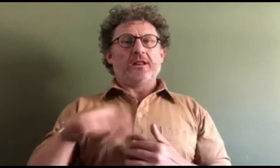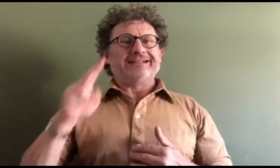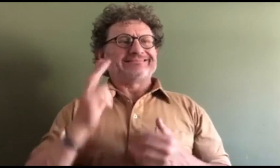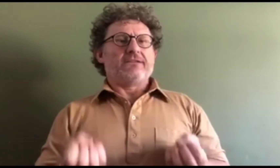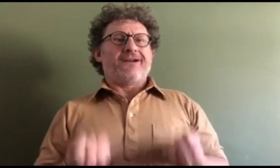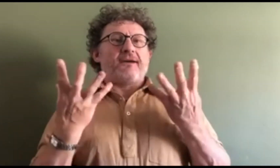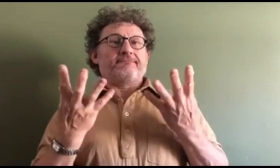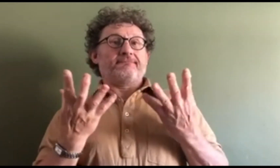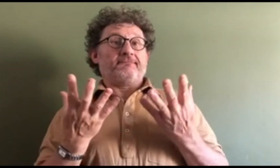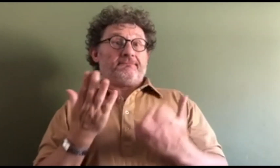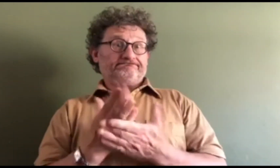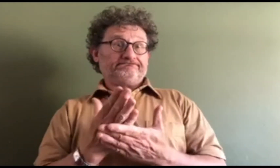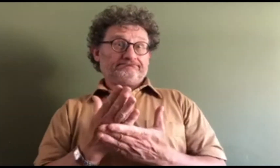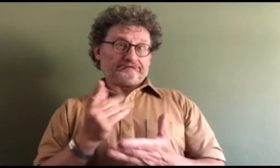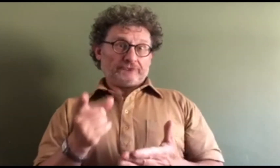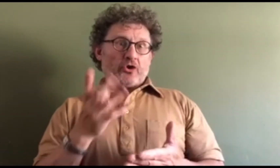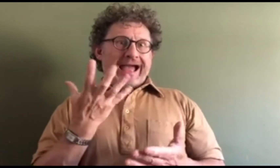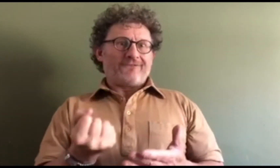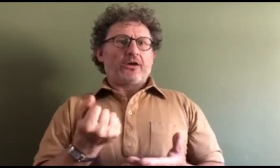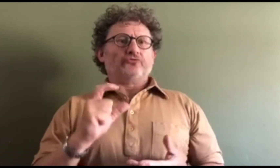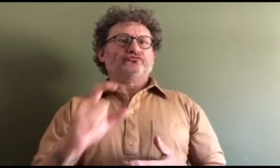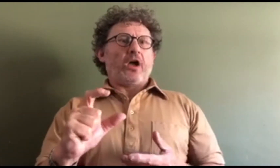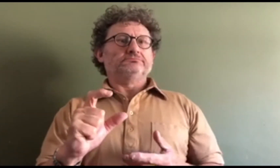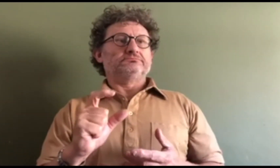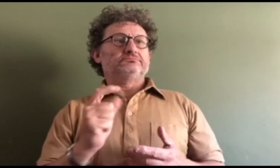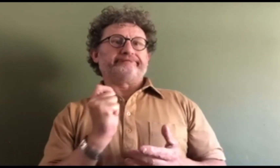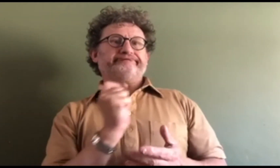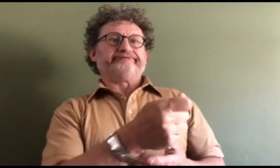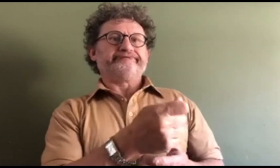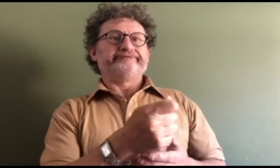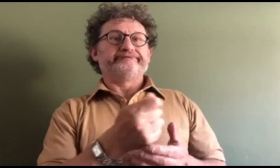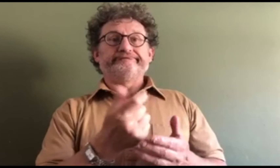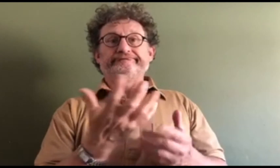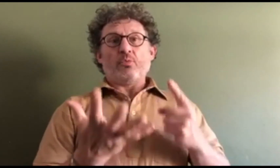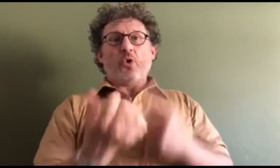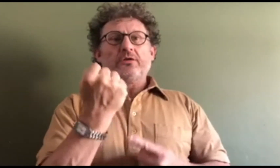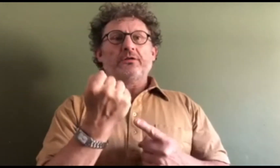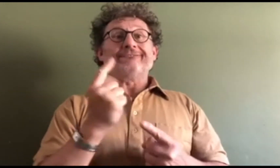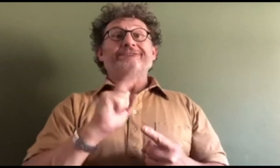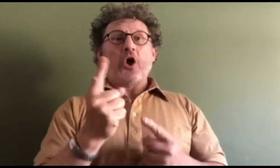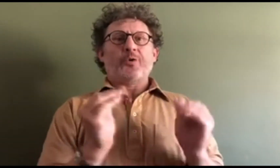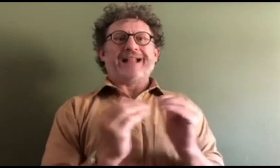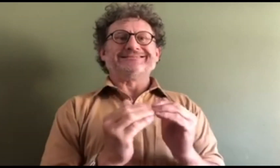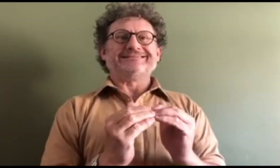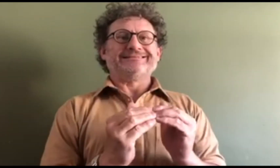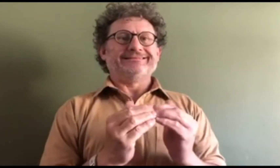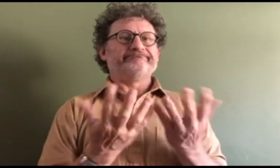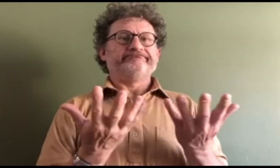with such treatment leading to deaf people to give up? And this really is about